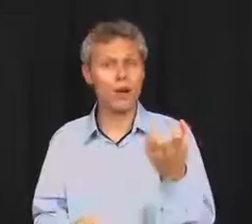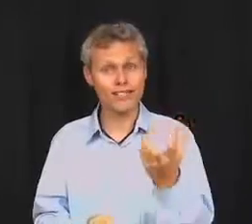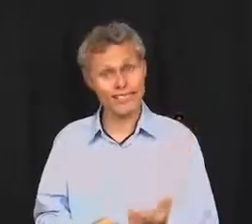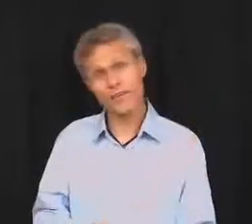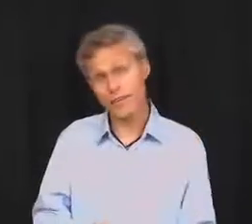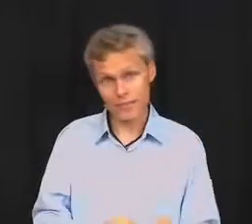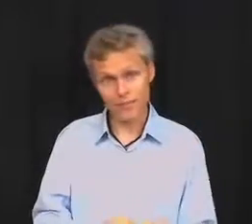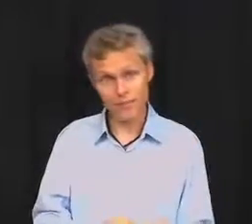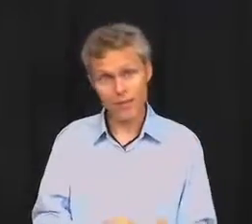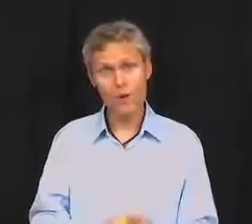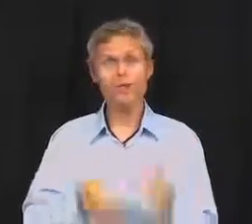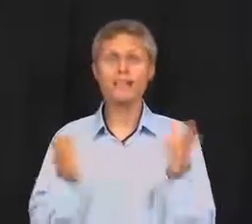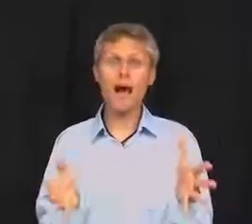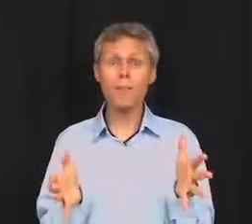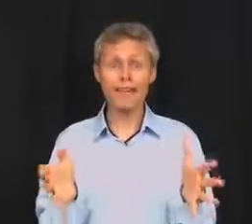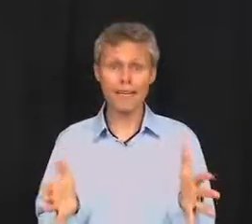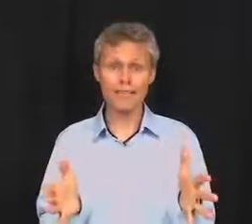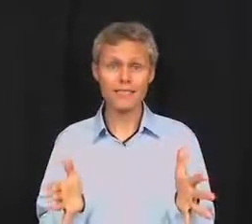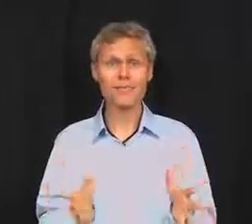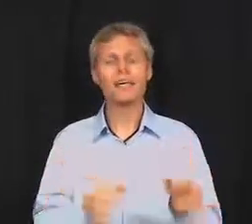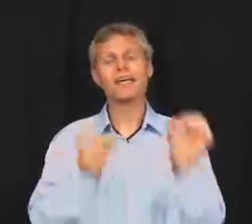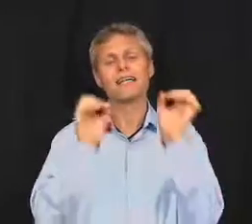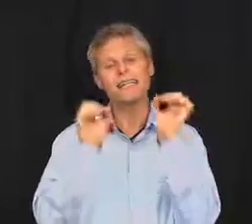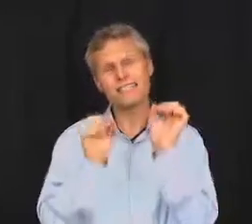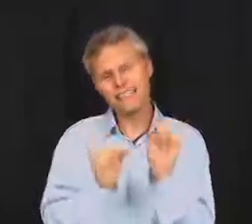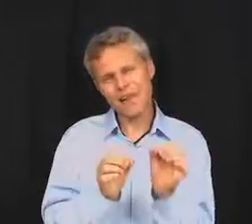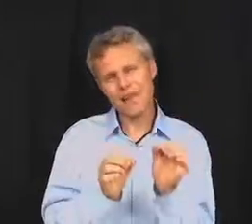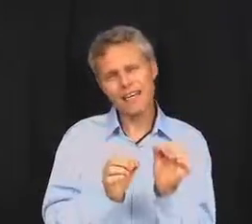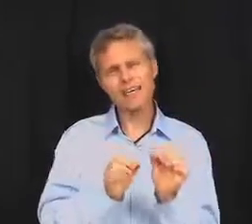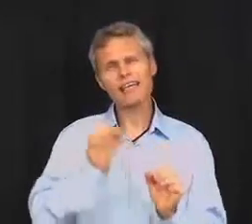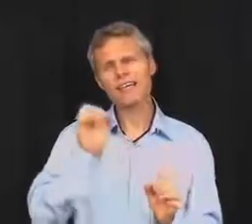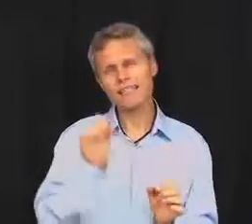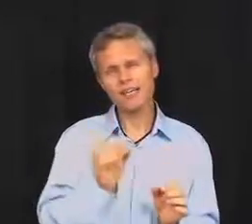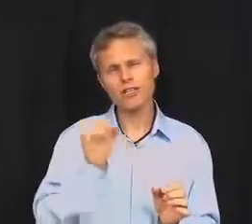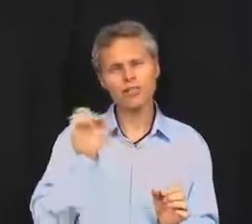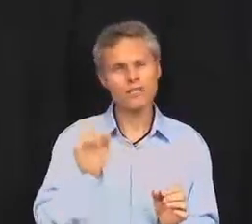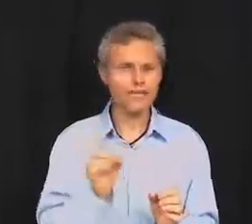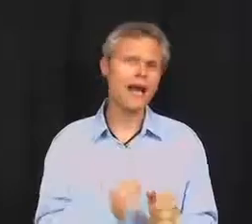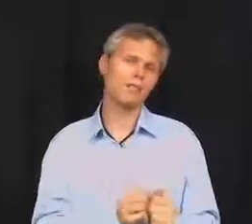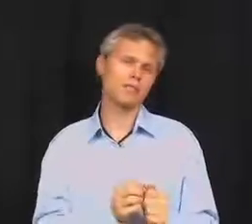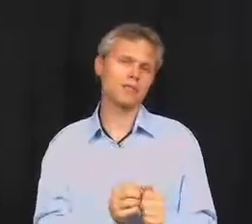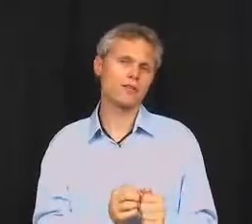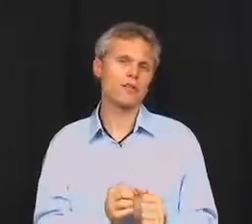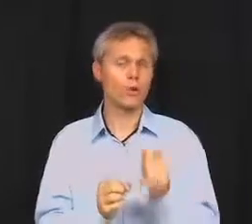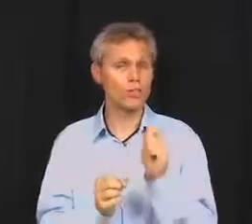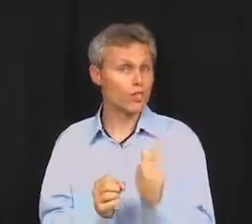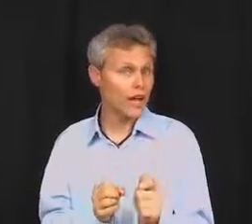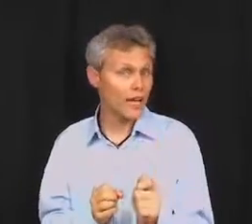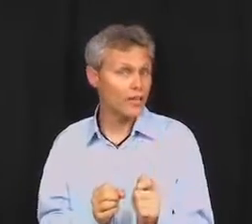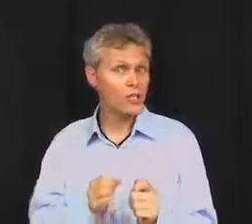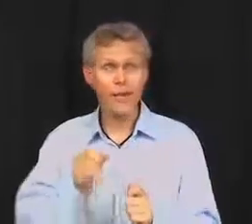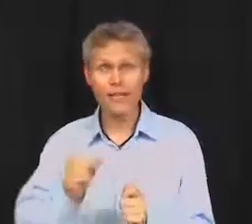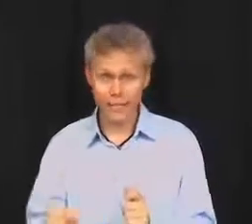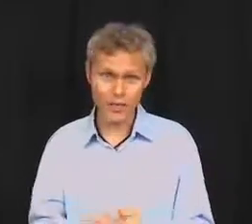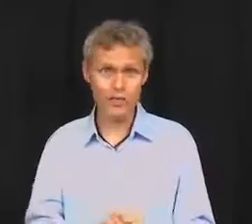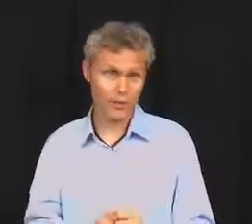series? Well, topic is the seven essential steps for change and leadership.